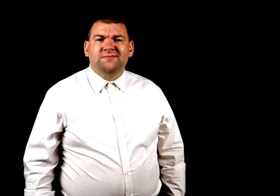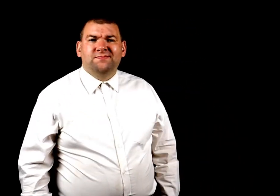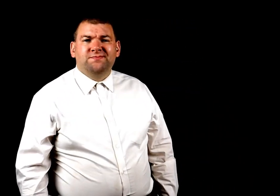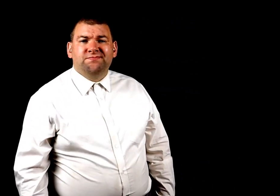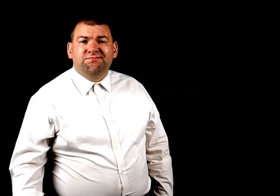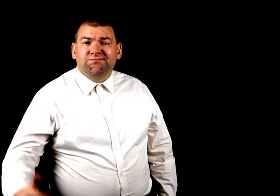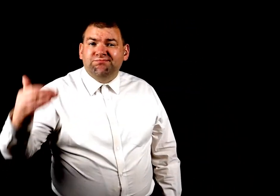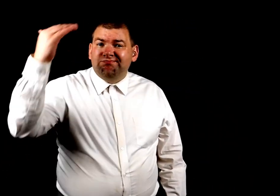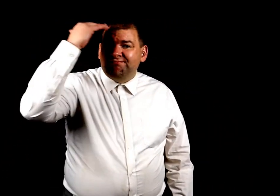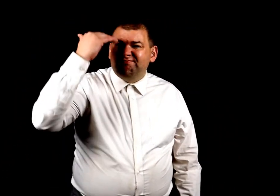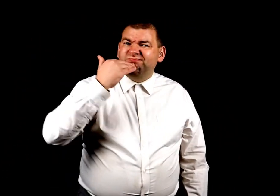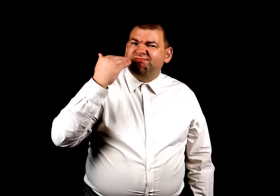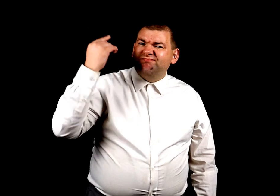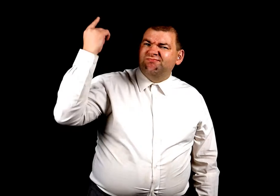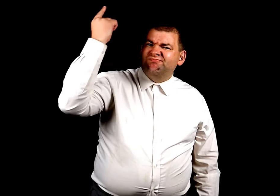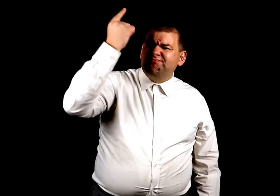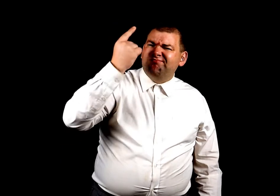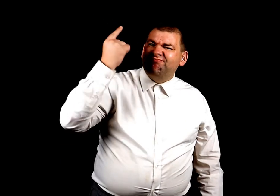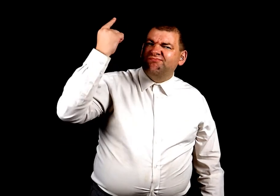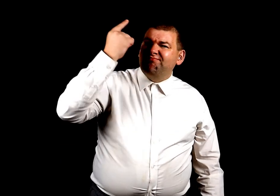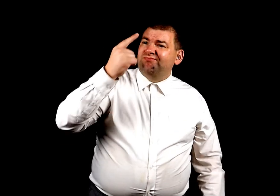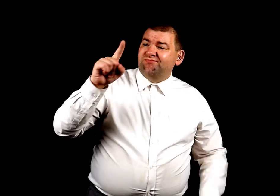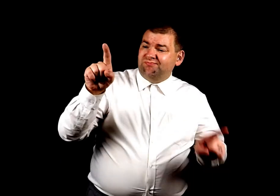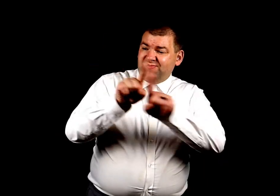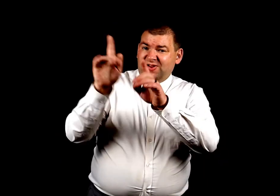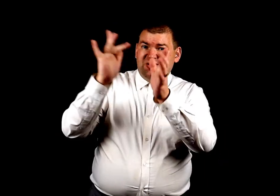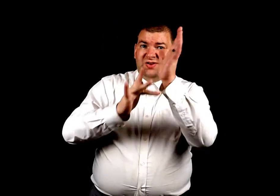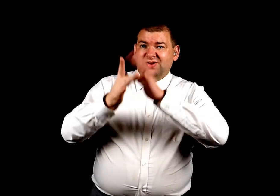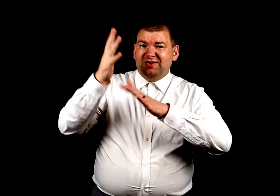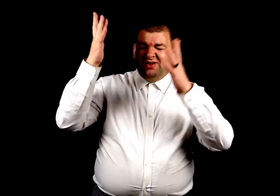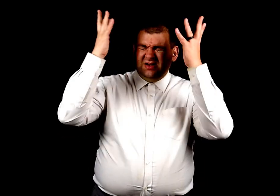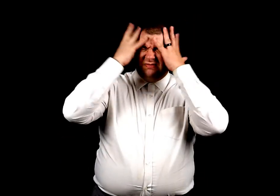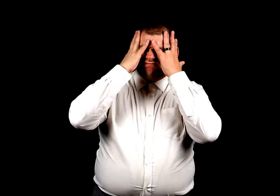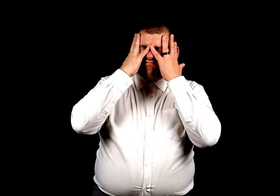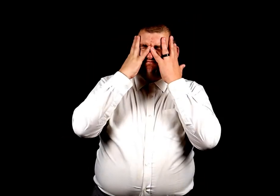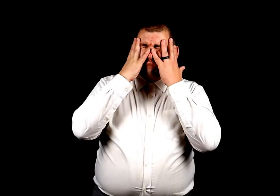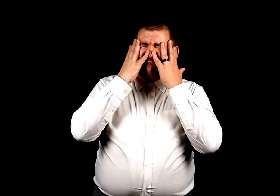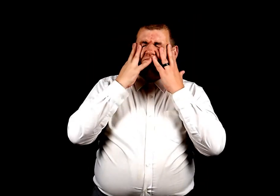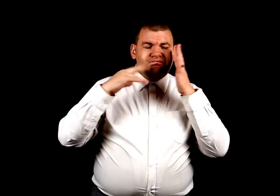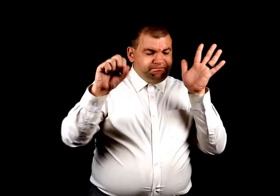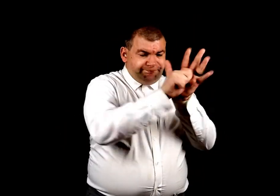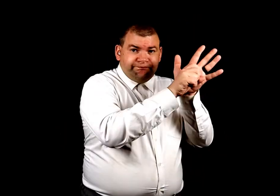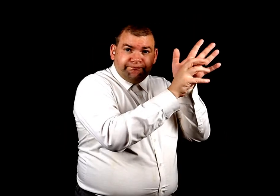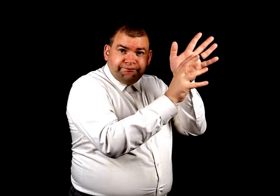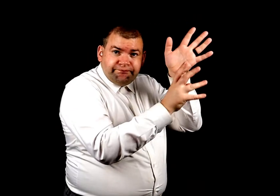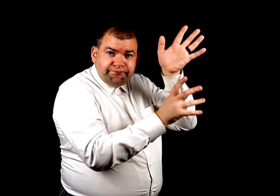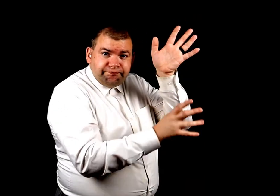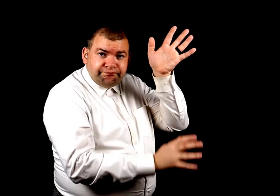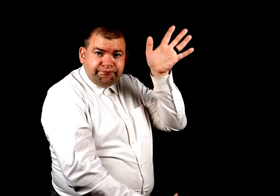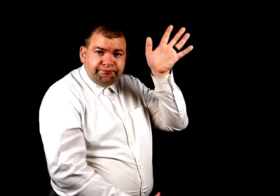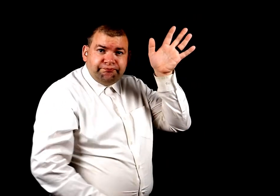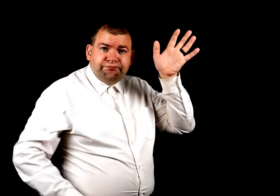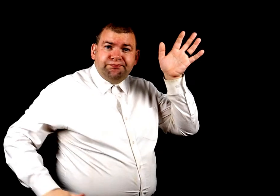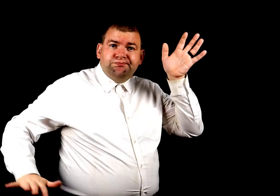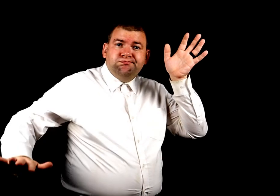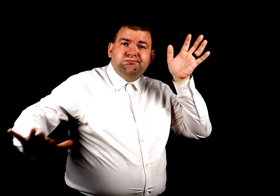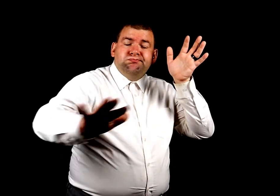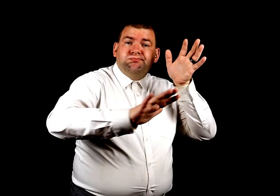Heads were hanging all around As His own blood poured to the ground He had no